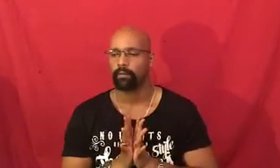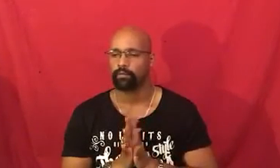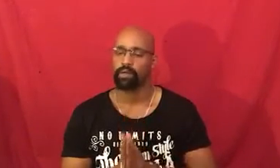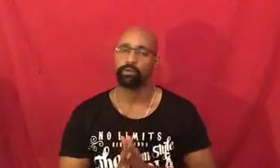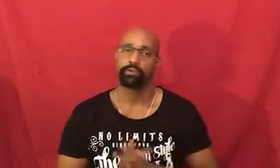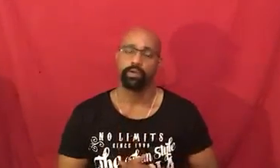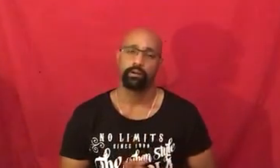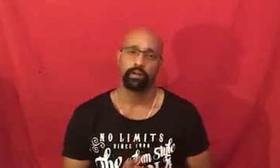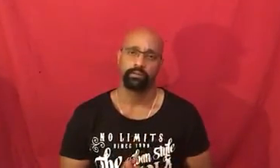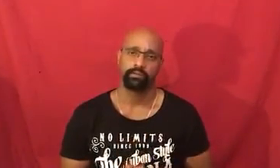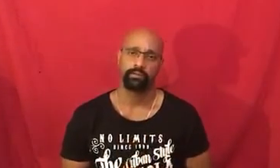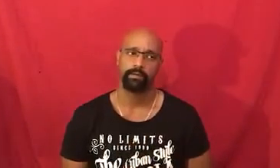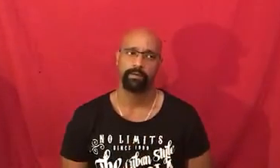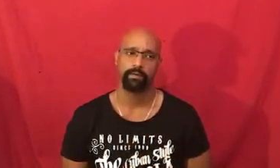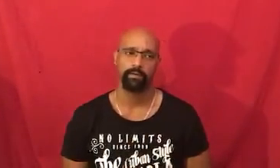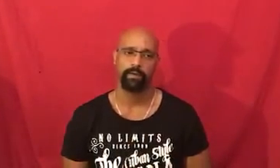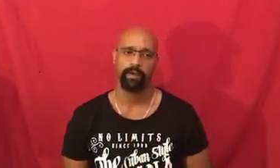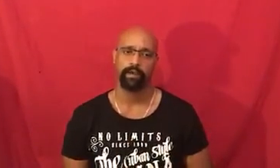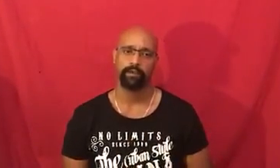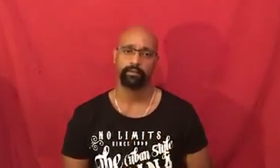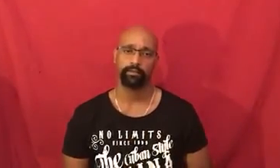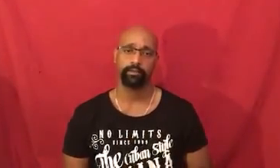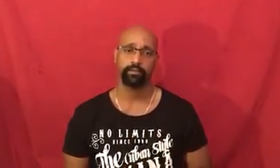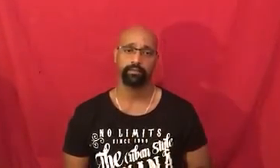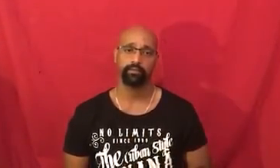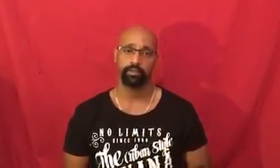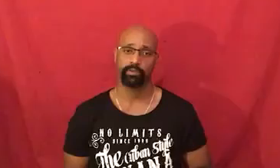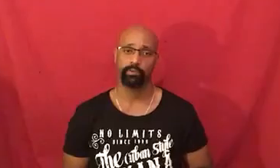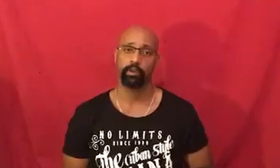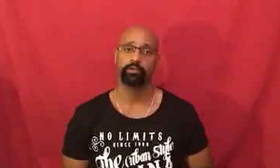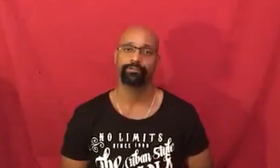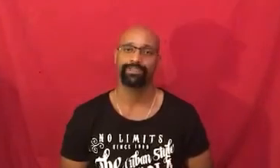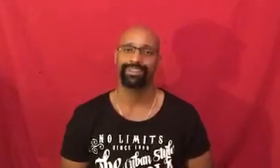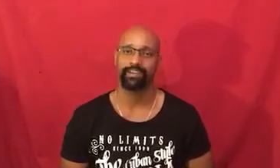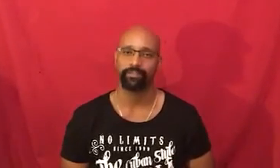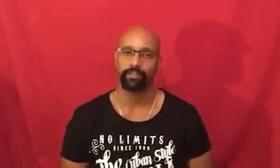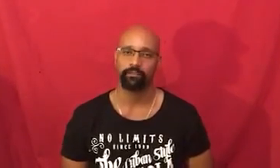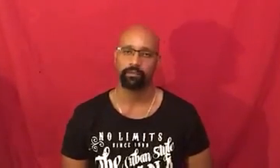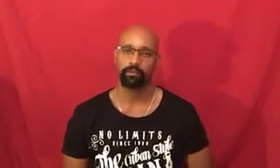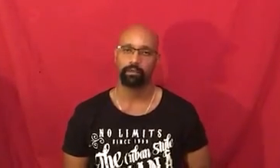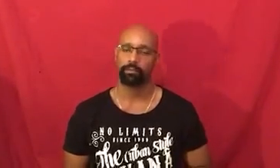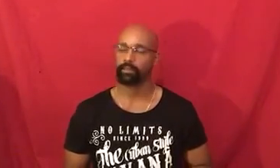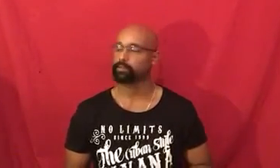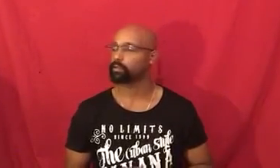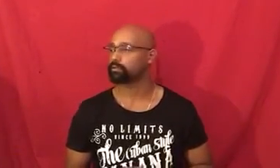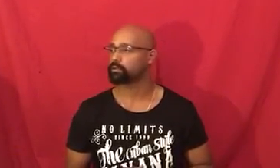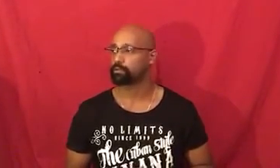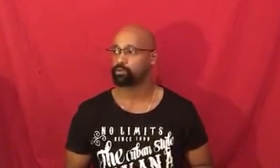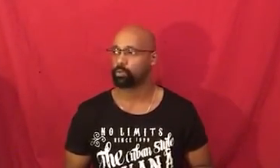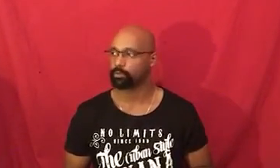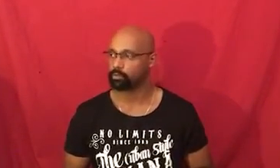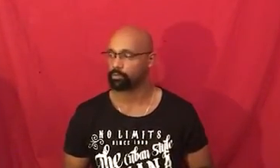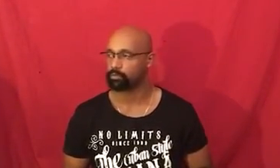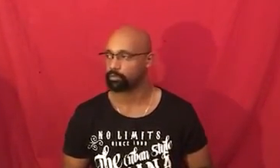throughout your entire life and trust me it will often be a lifesaver and make your life so much more beautiful